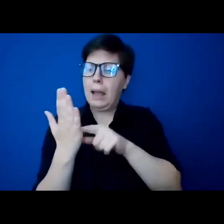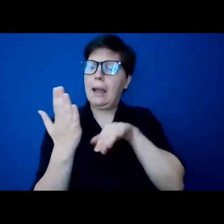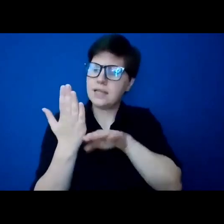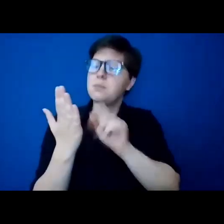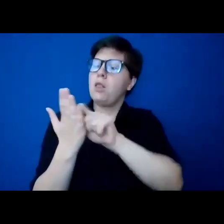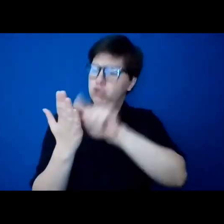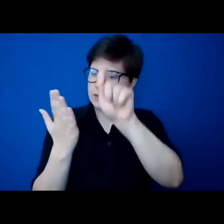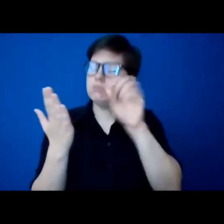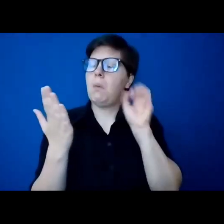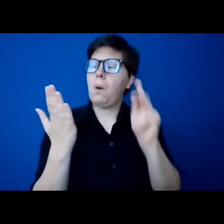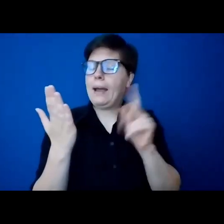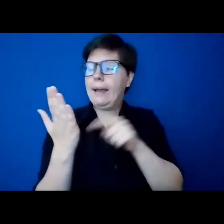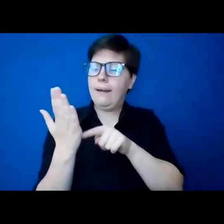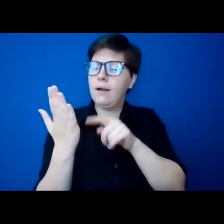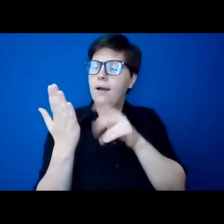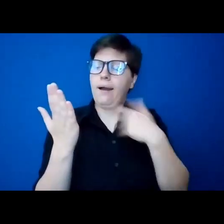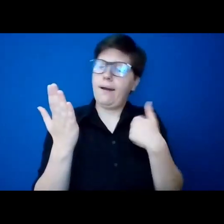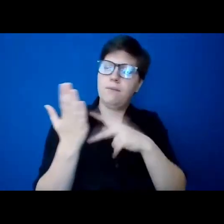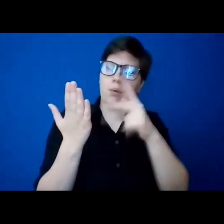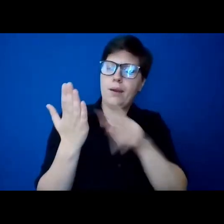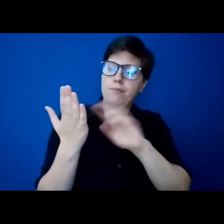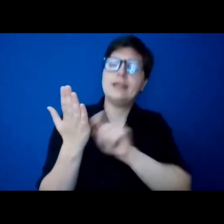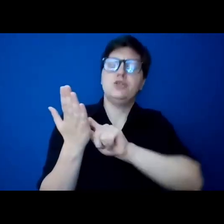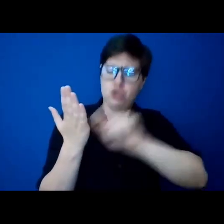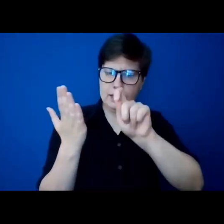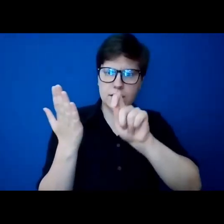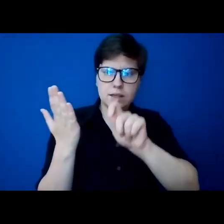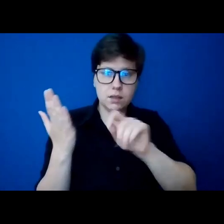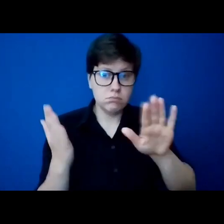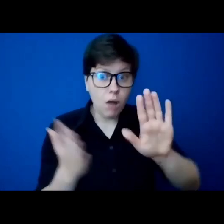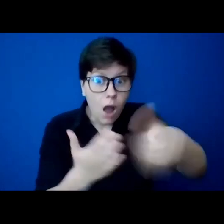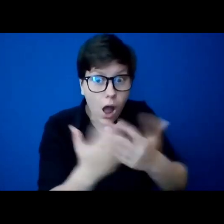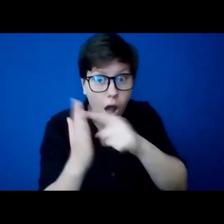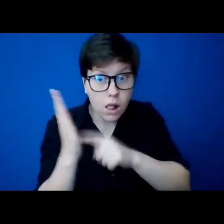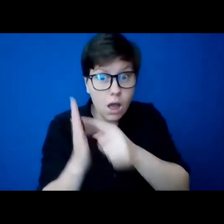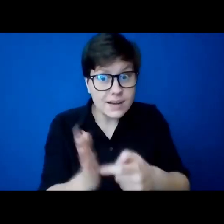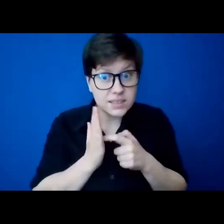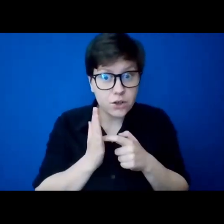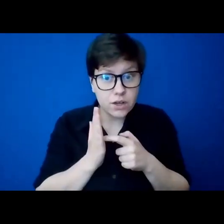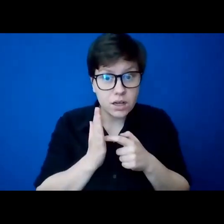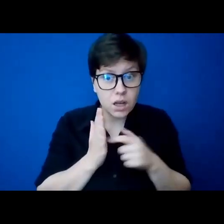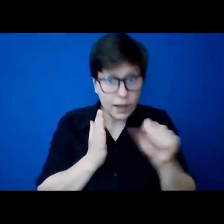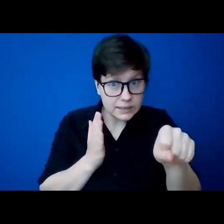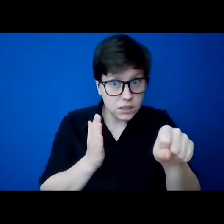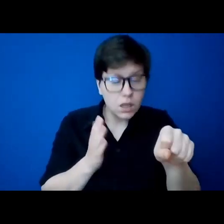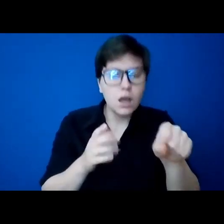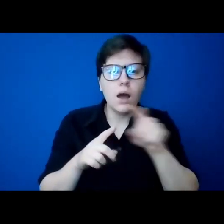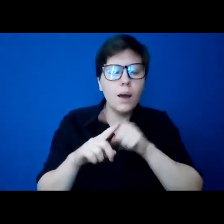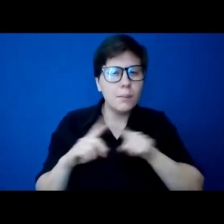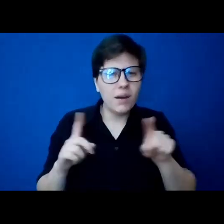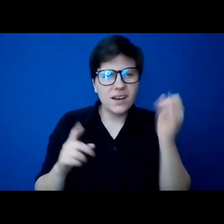Let's make sure we have various programs and projects, all of which, by the way, are necessary and true. But it's the quick